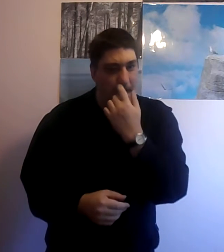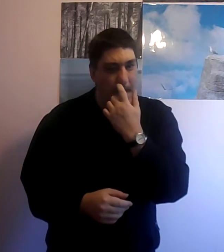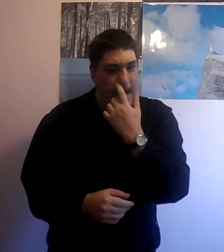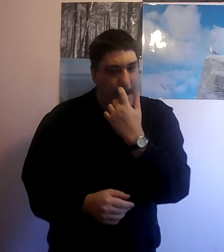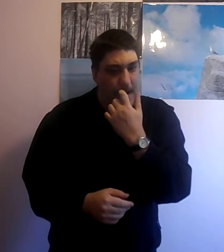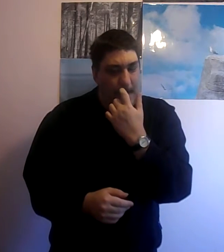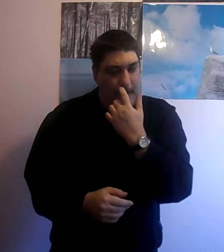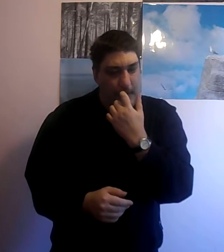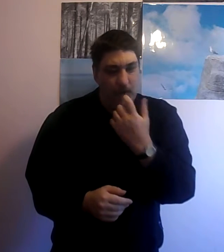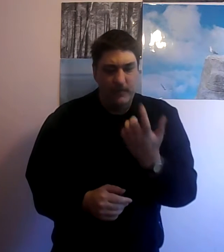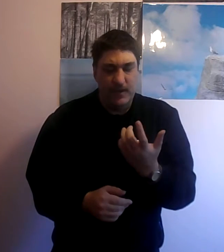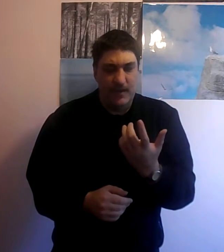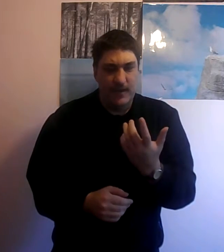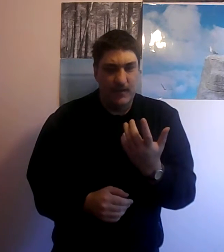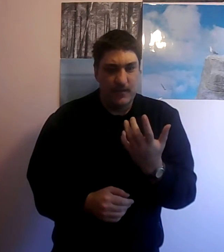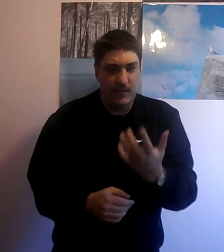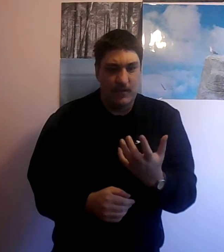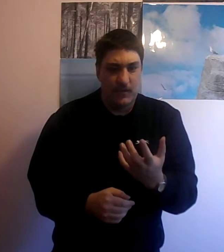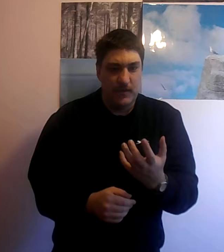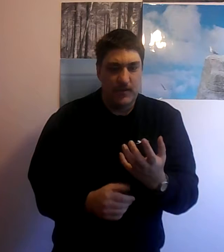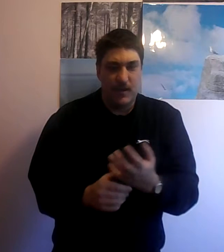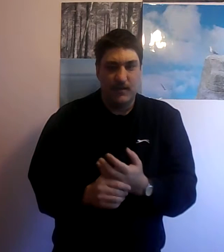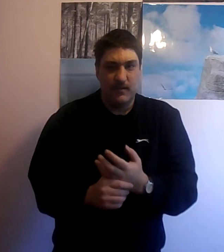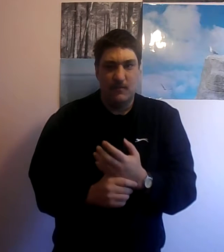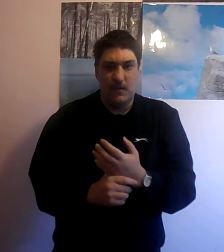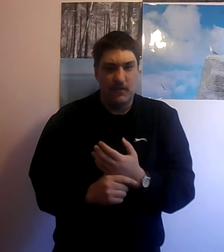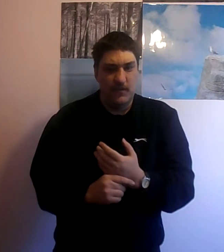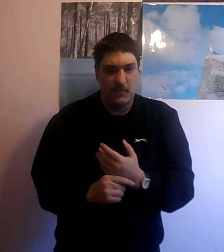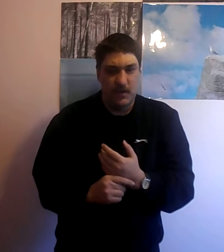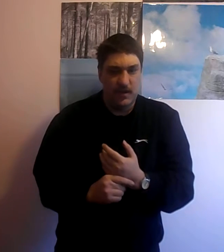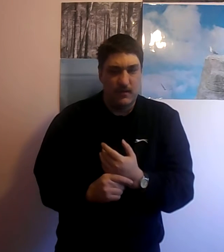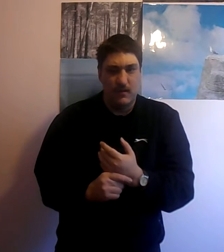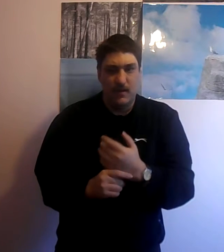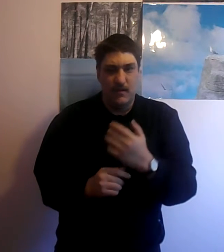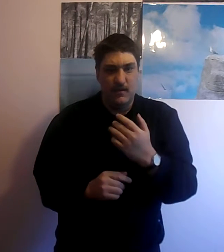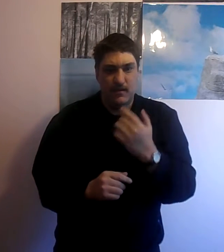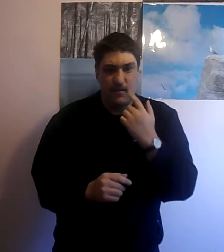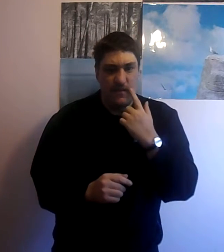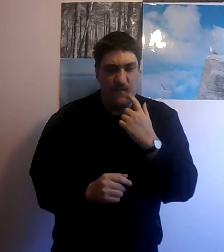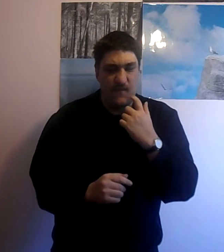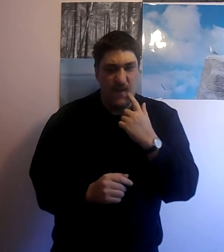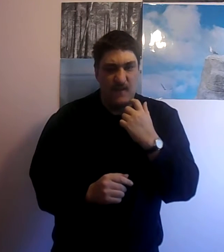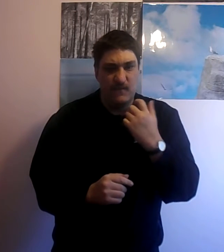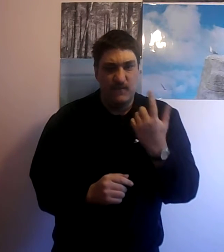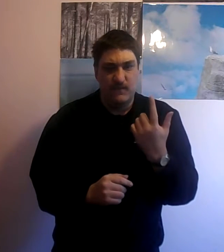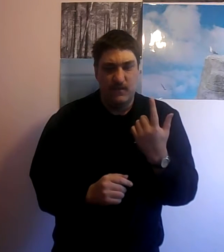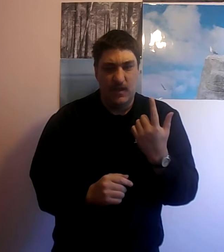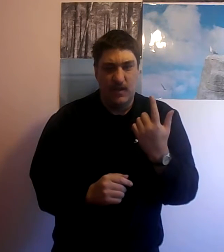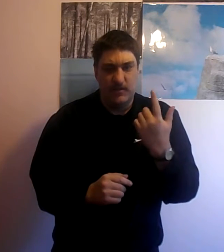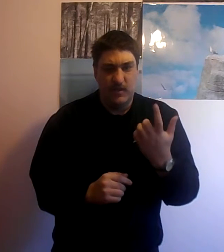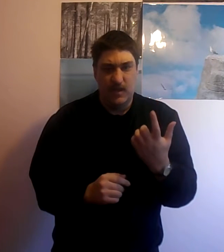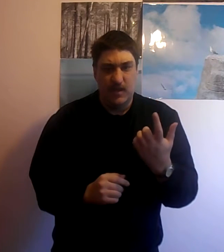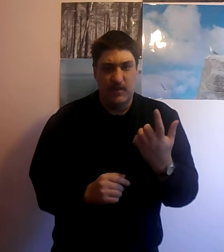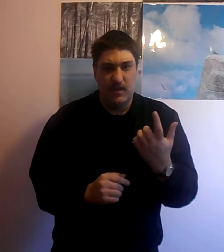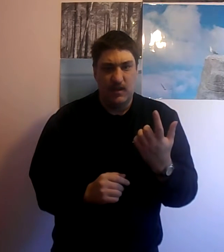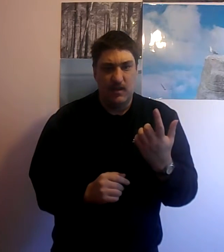involving I think it was an octopus and some other weird stuff in like a dunny I think it is